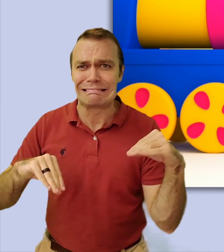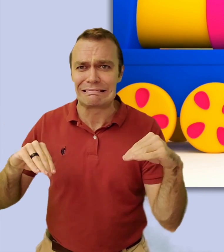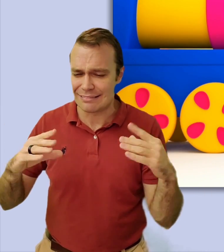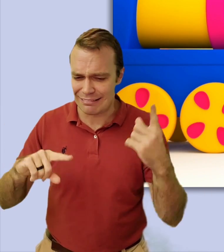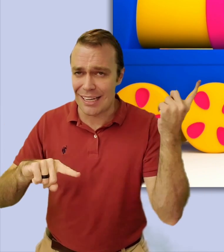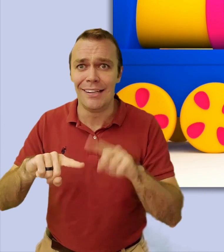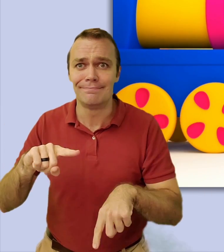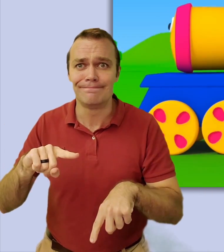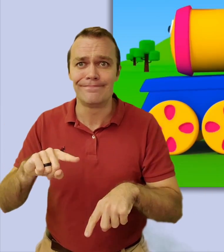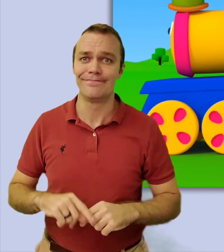again.